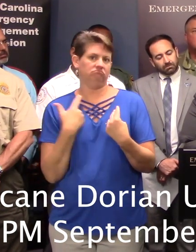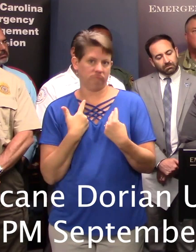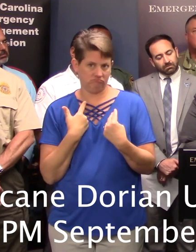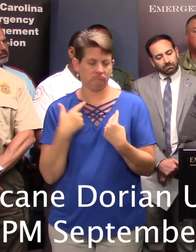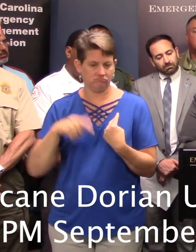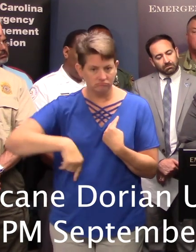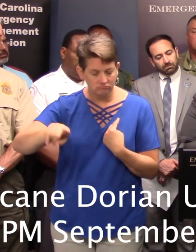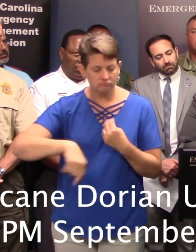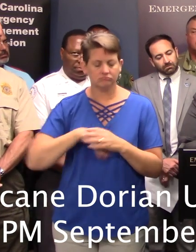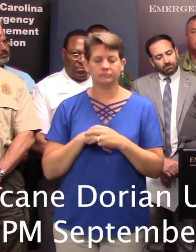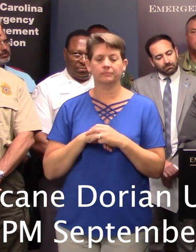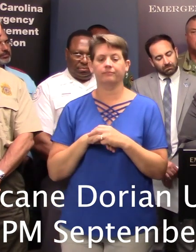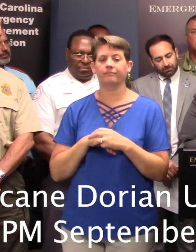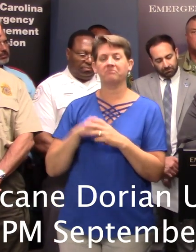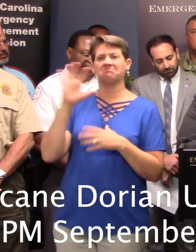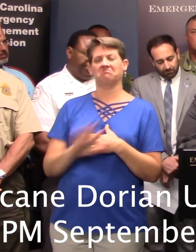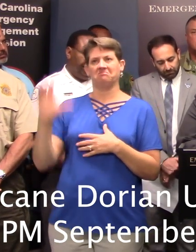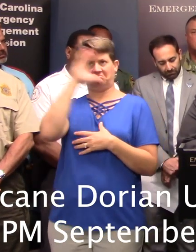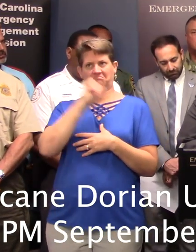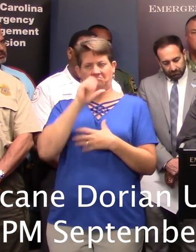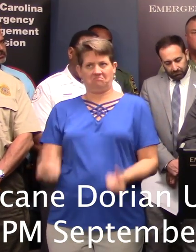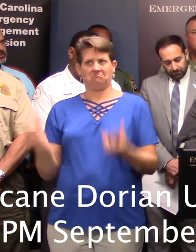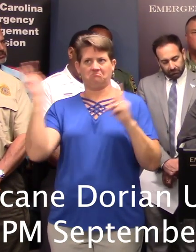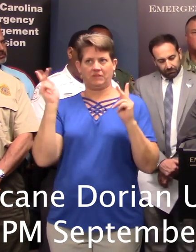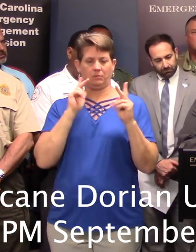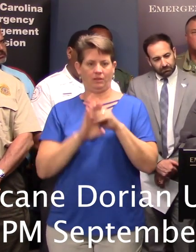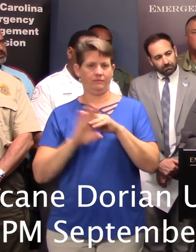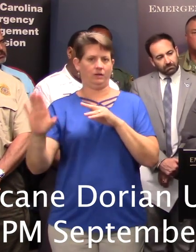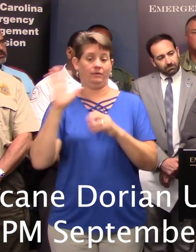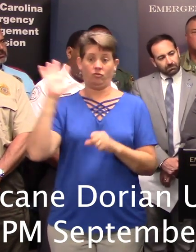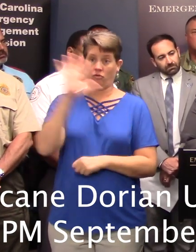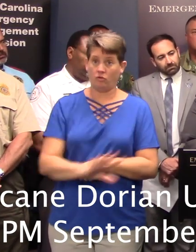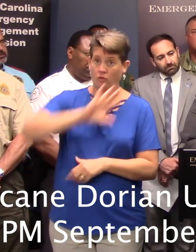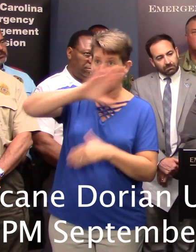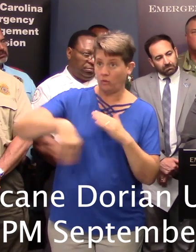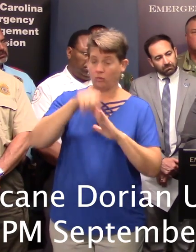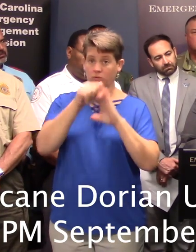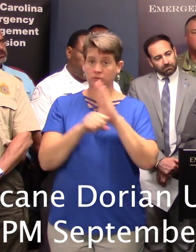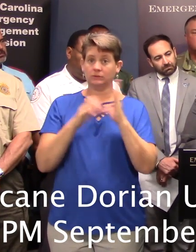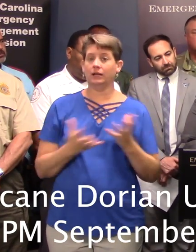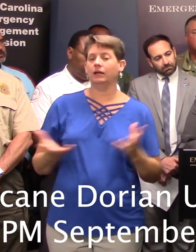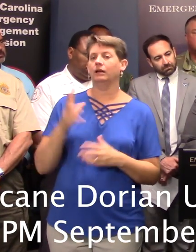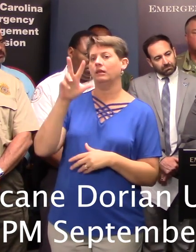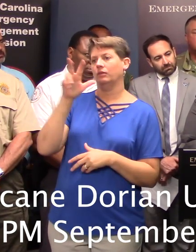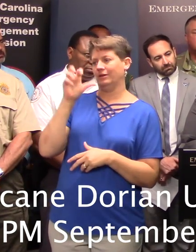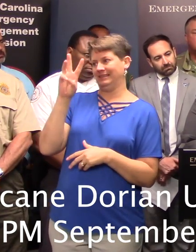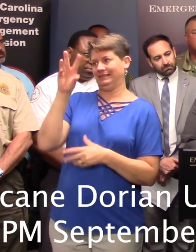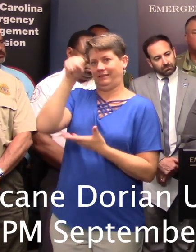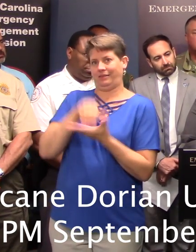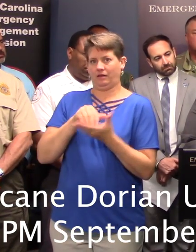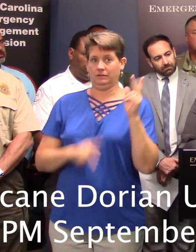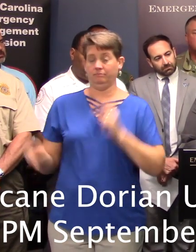the area. Our estimated evacuees on all coastal zones is approximately 360,000 people.